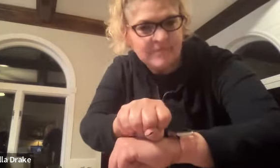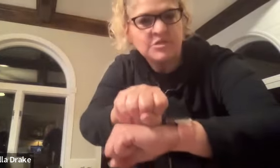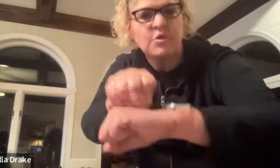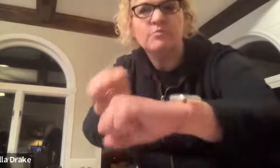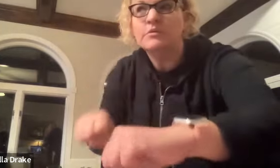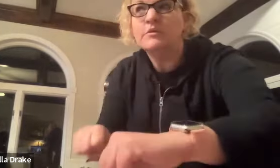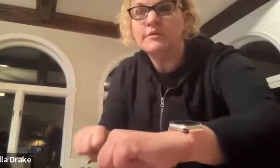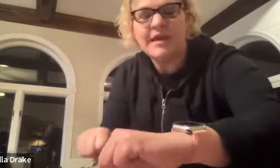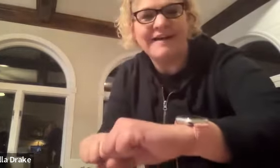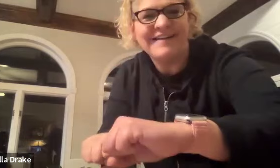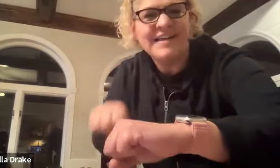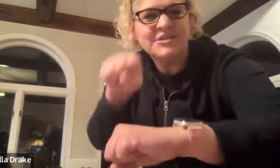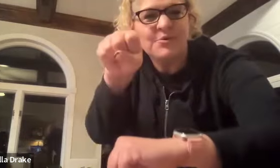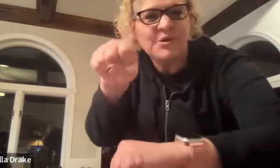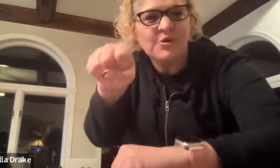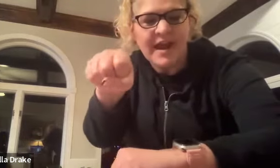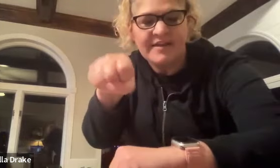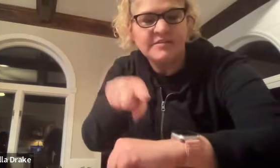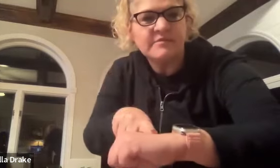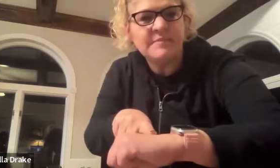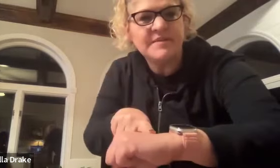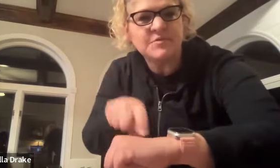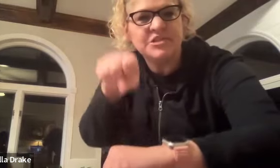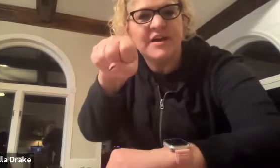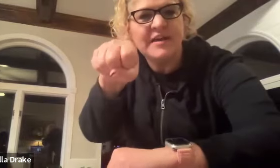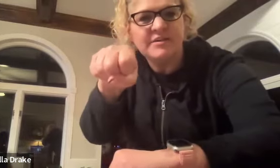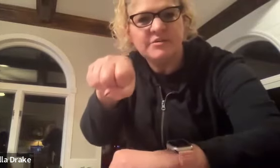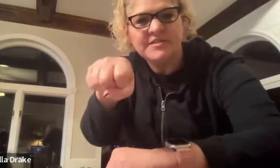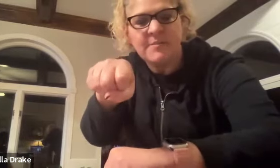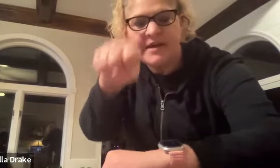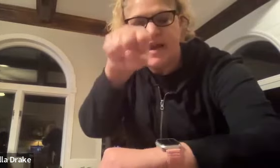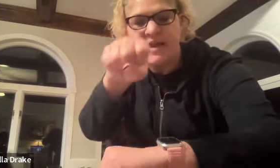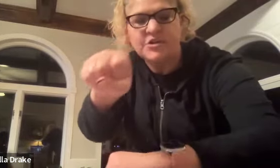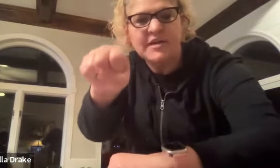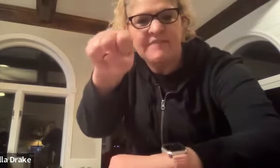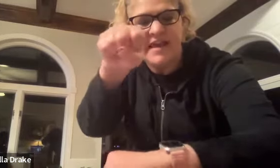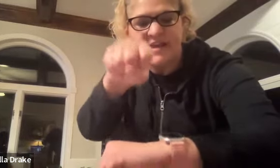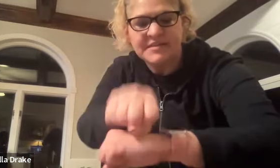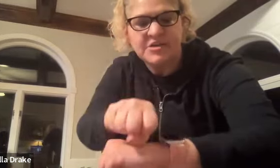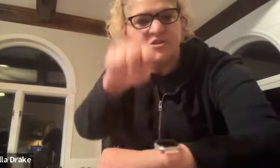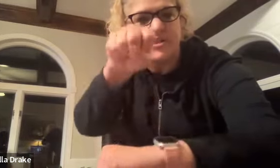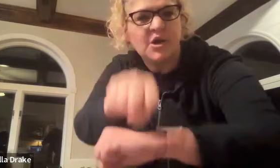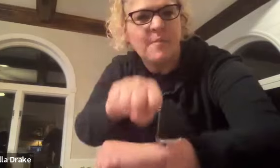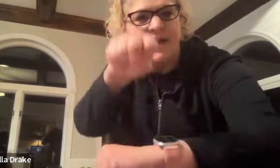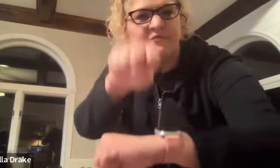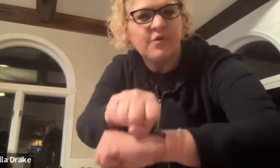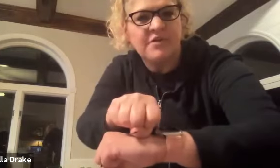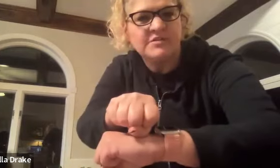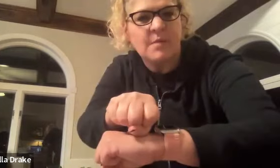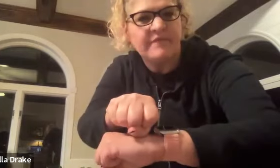so yeah so your hand keep this one straight your dominant hand you're going to have that s and you're just going to go back and forth on top of